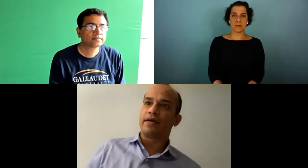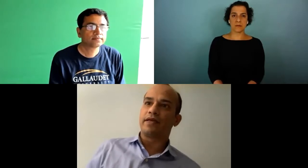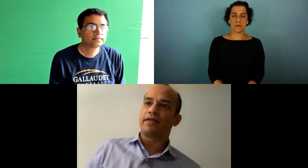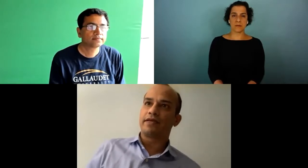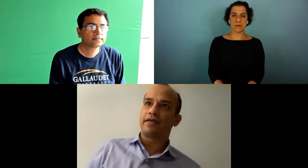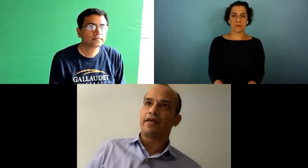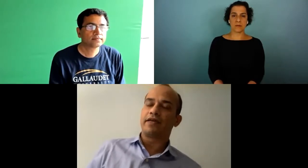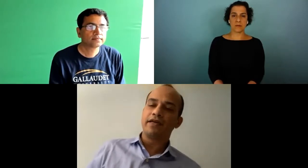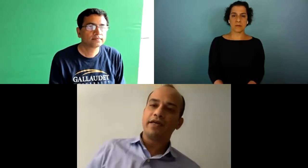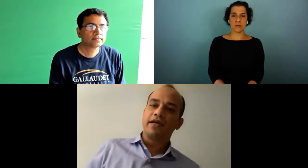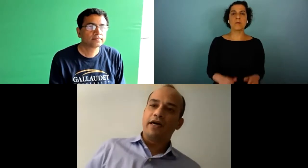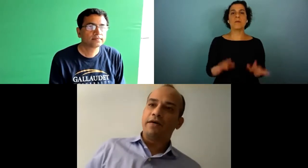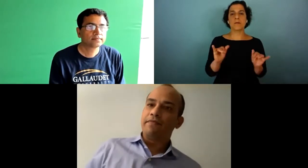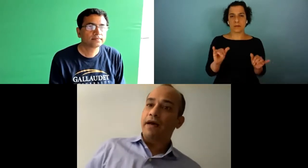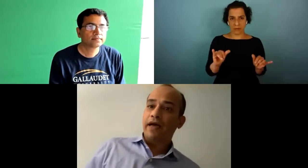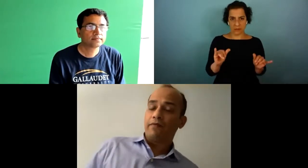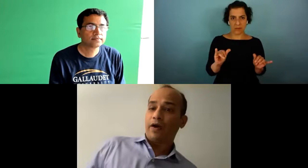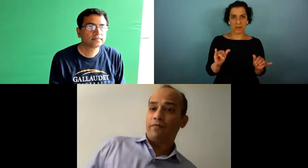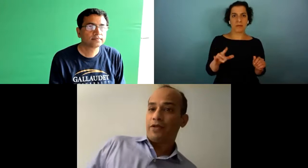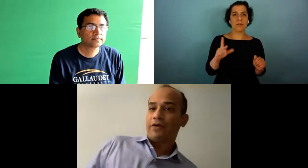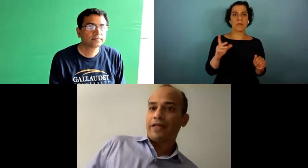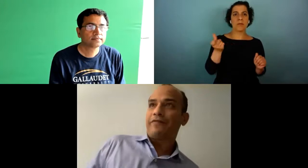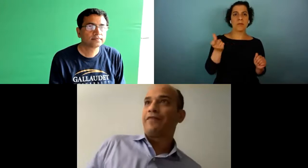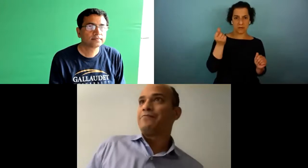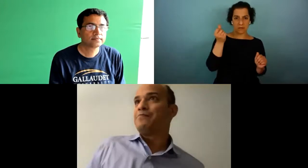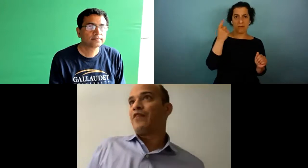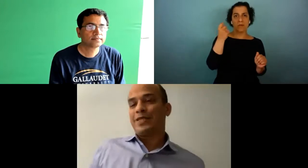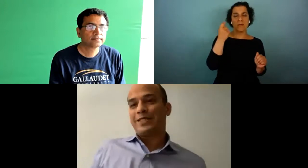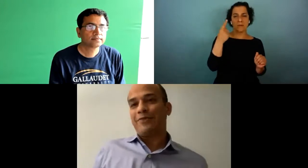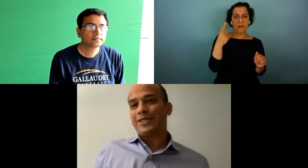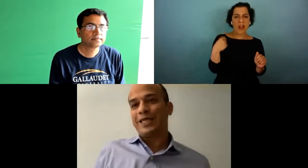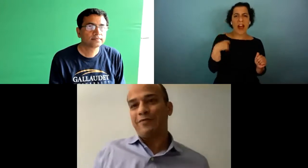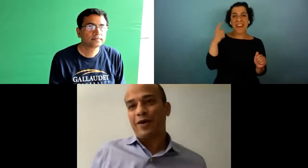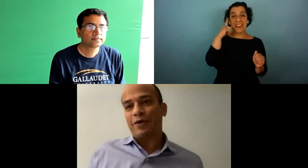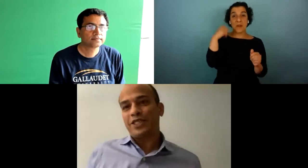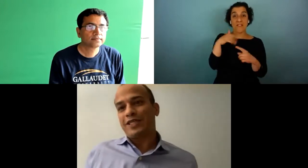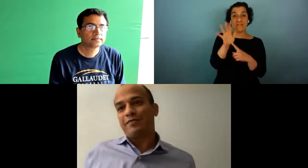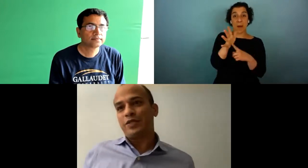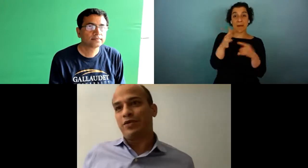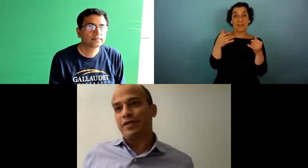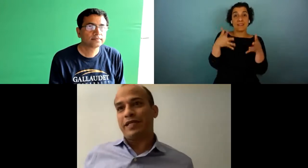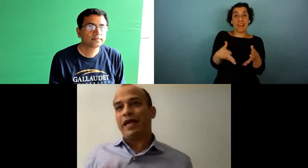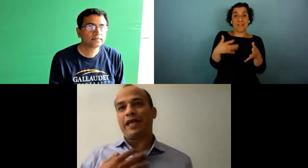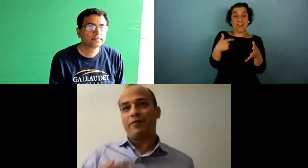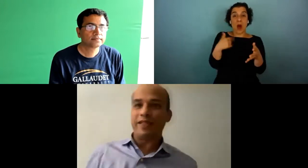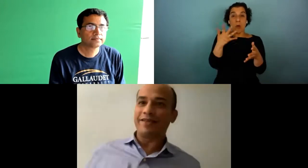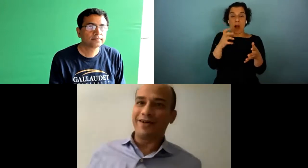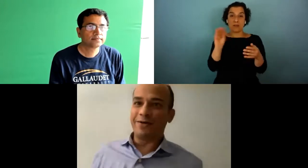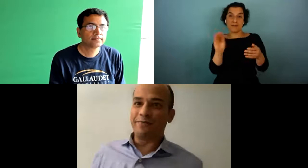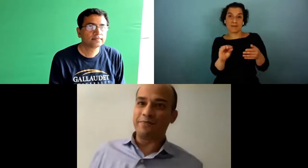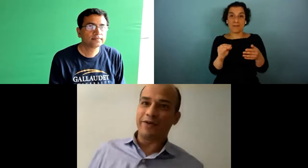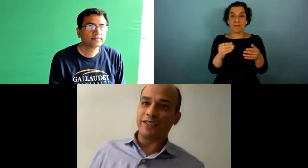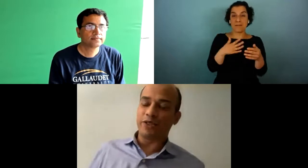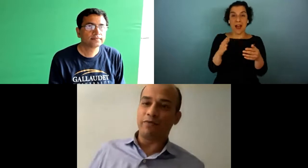got it got it um i have one you know i think we have five minutes i want to sneak in a question that was born that i came with